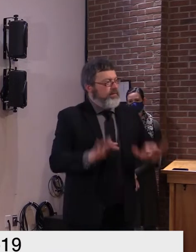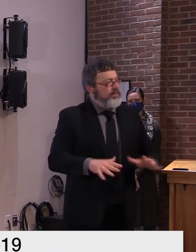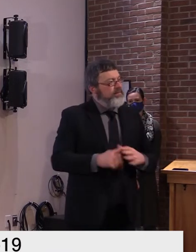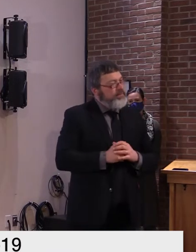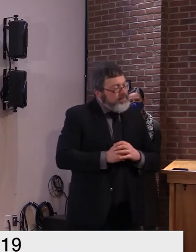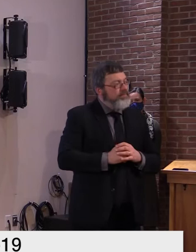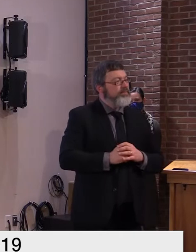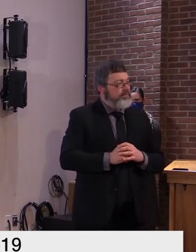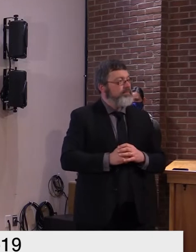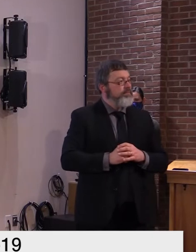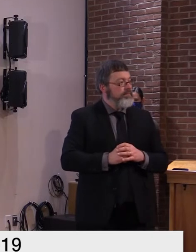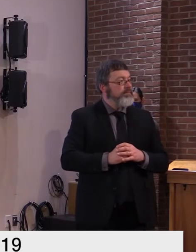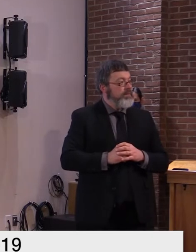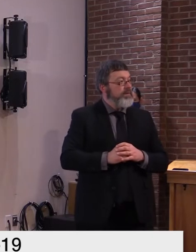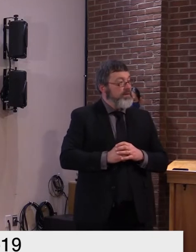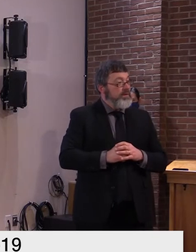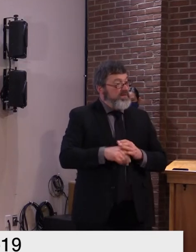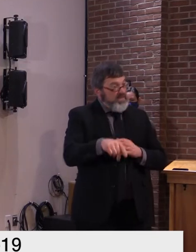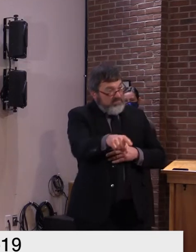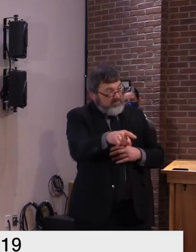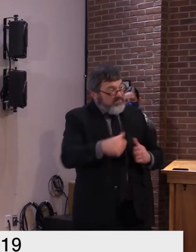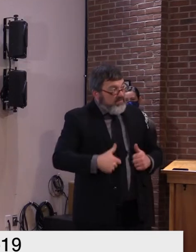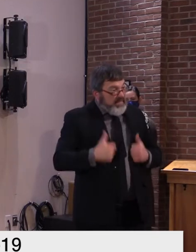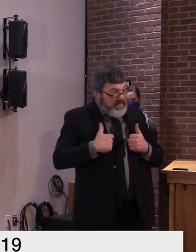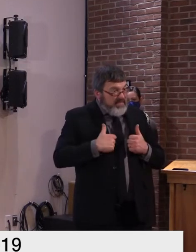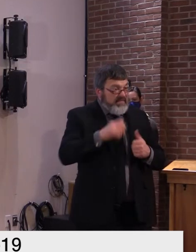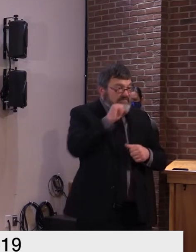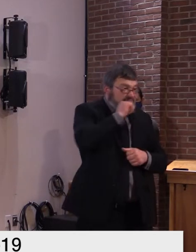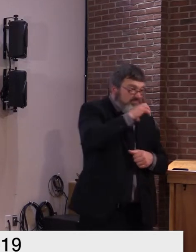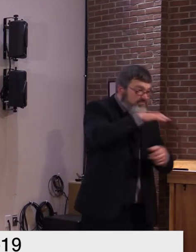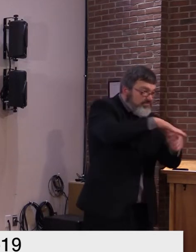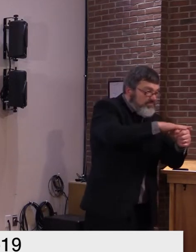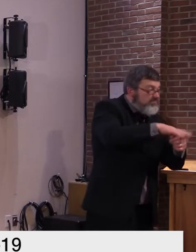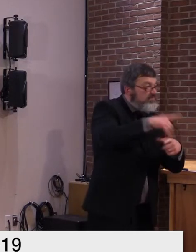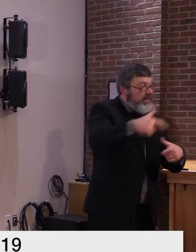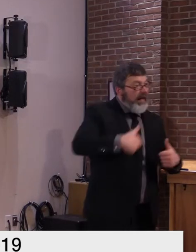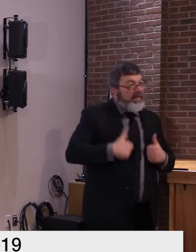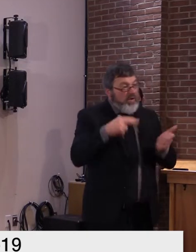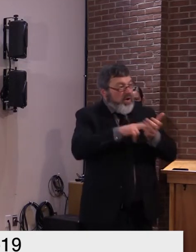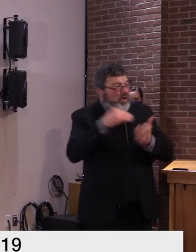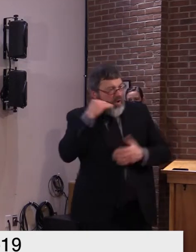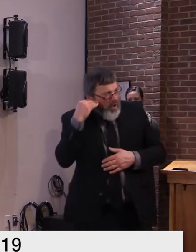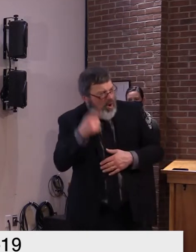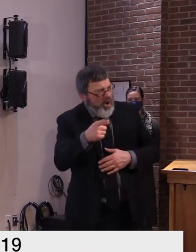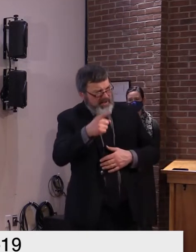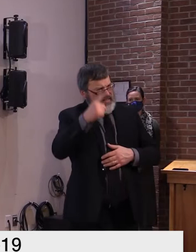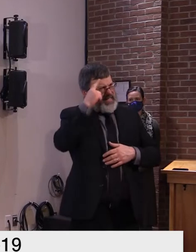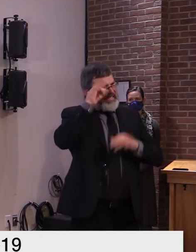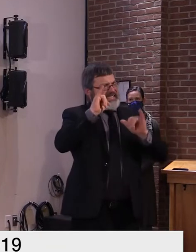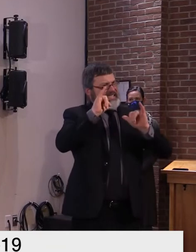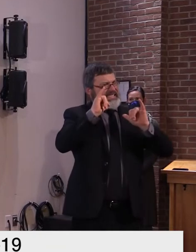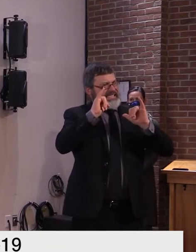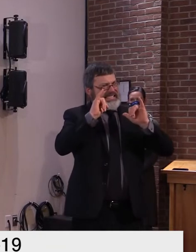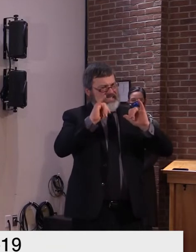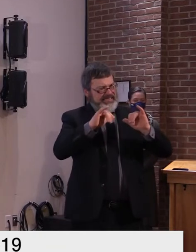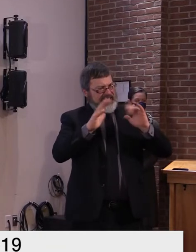allowing us to learn to work productively with racial and ethnic minority groups who also have increased risk